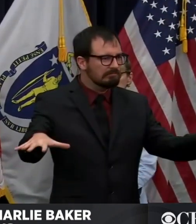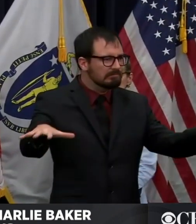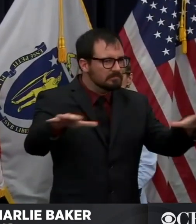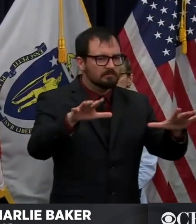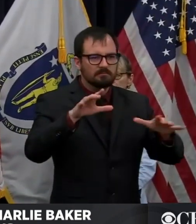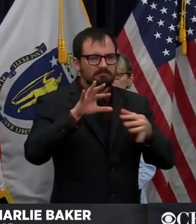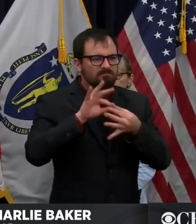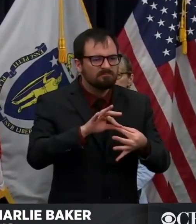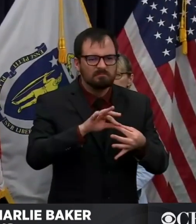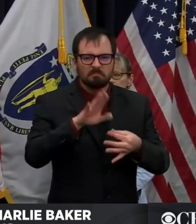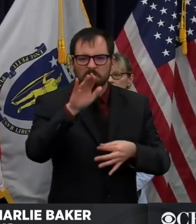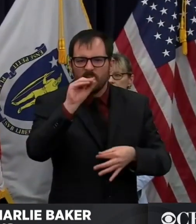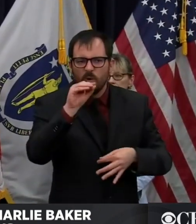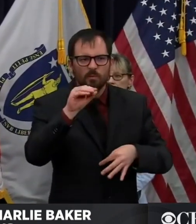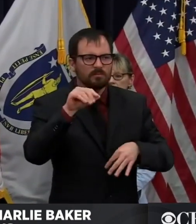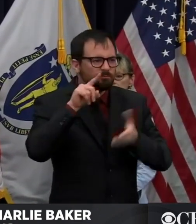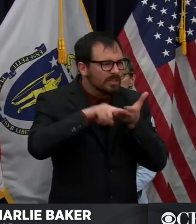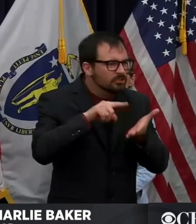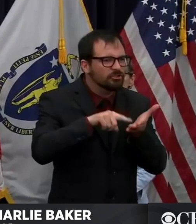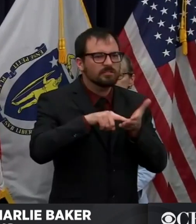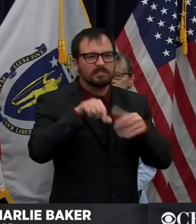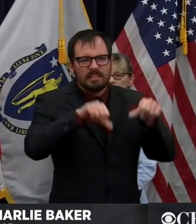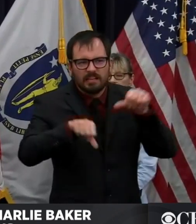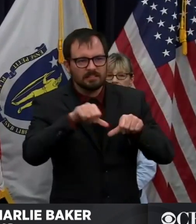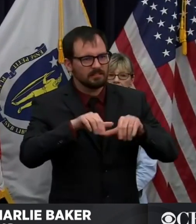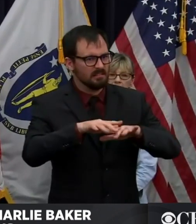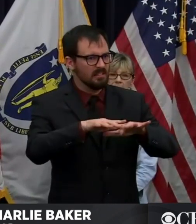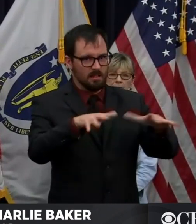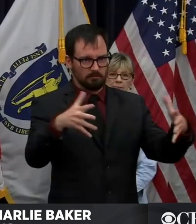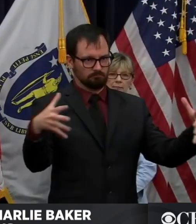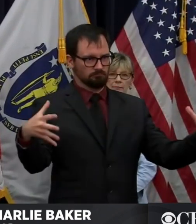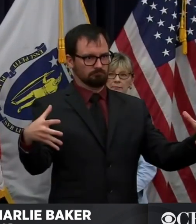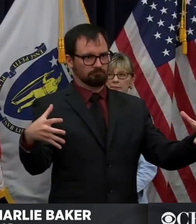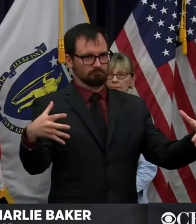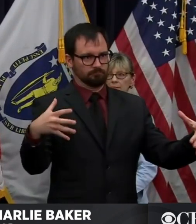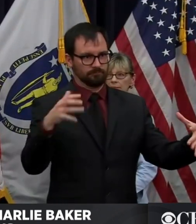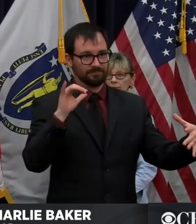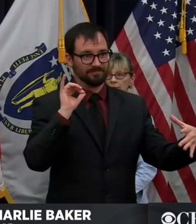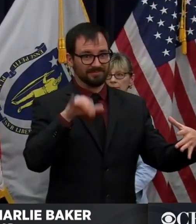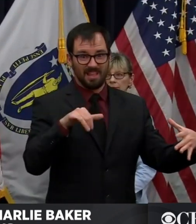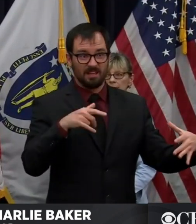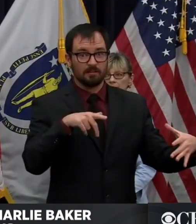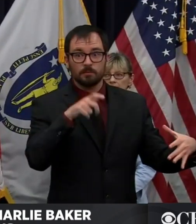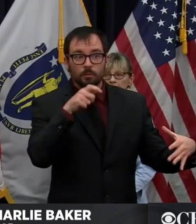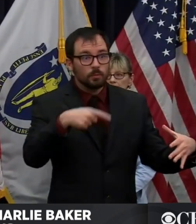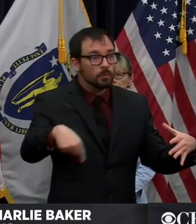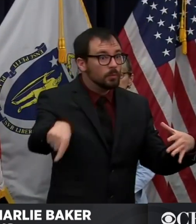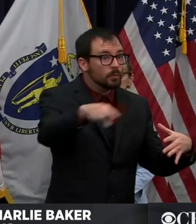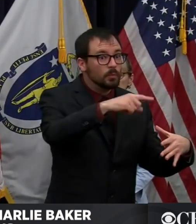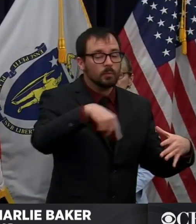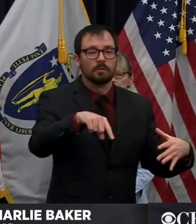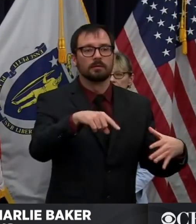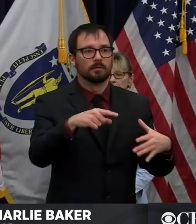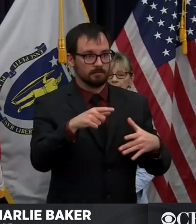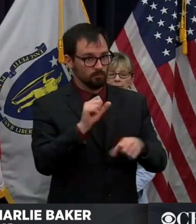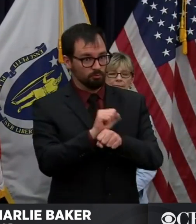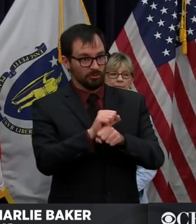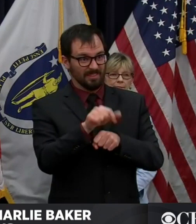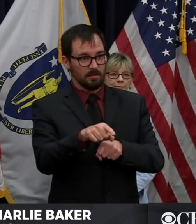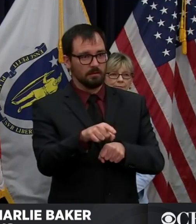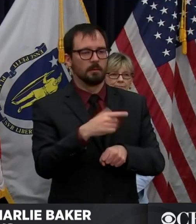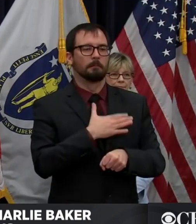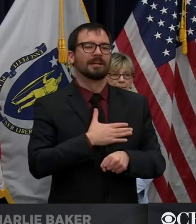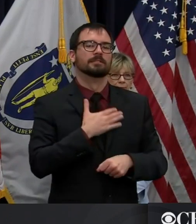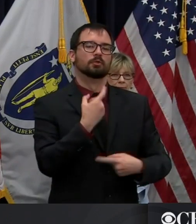currently asking all of those life sciences companies in the state to donate lab testing and diagnostic supplies,